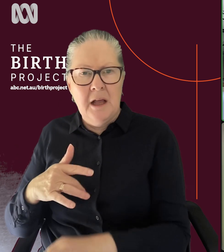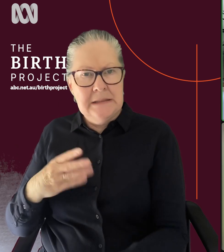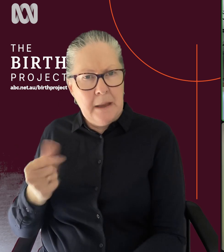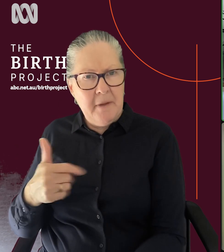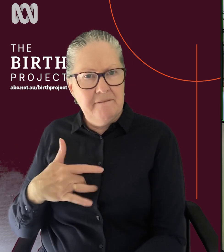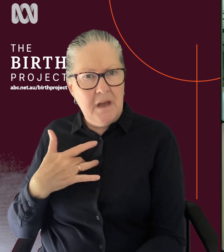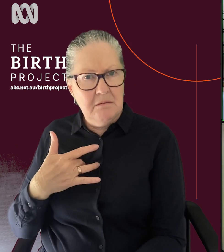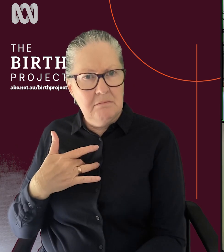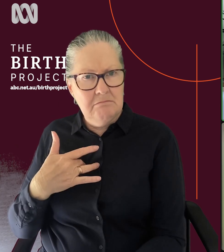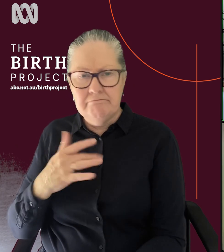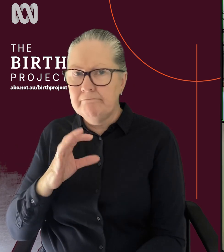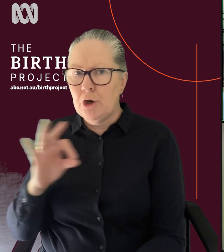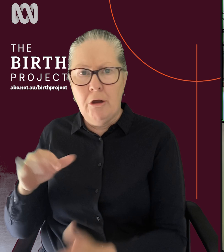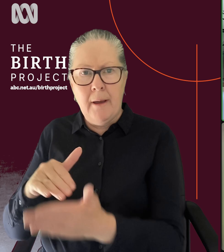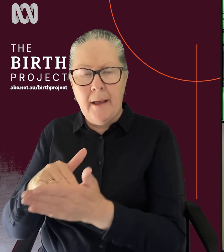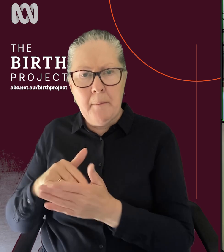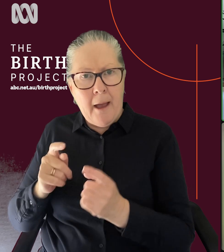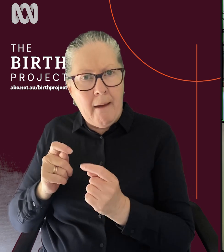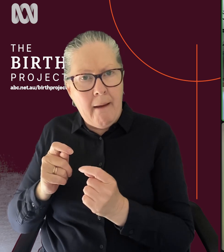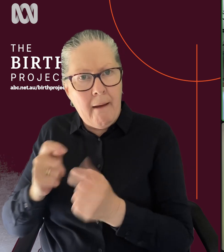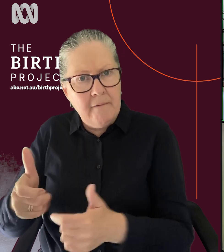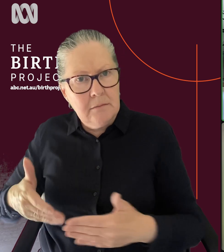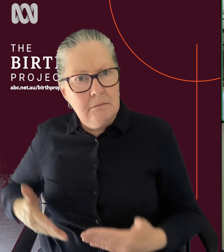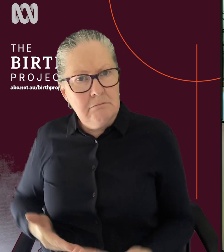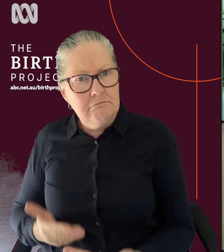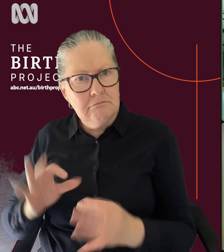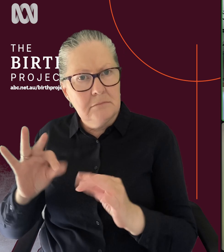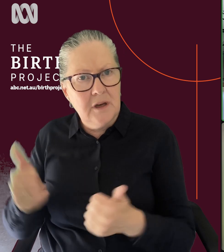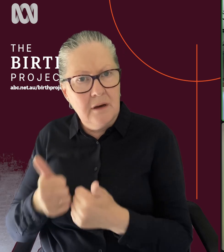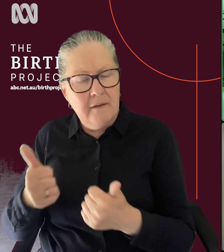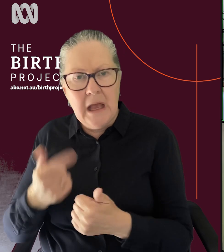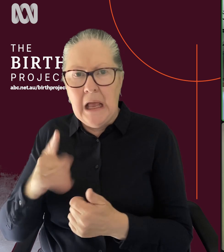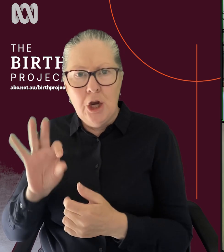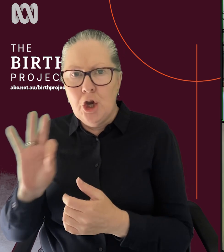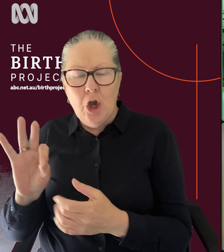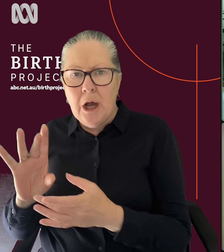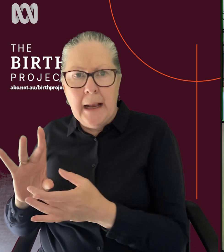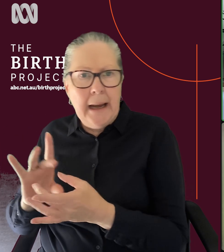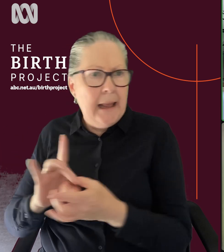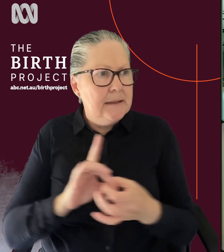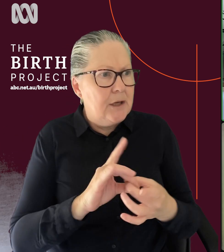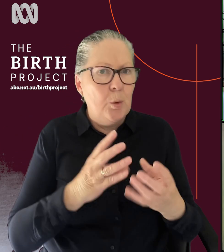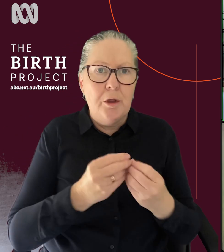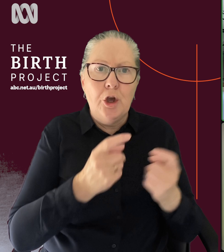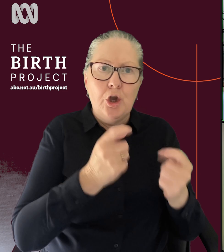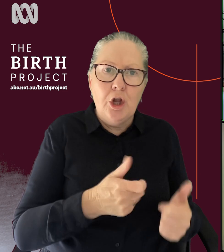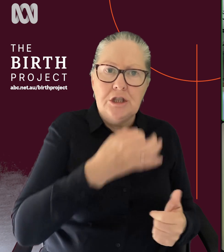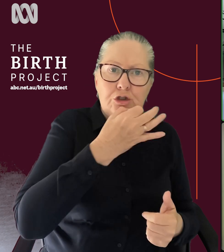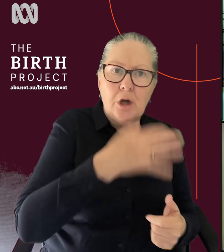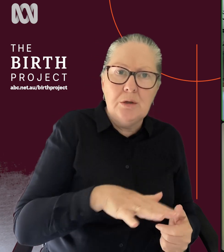you know, that they got that lack of postpartum care and, for example, didn't necessarily get connected with, say, an early childhood or, you